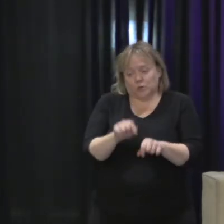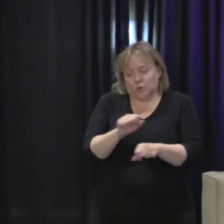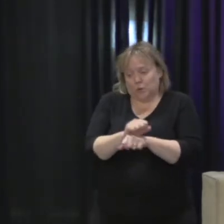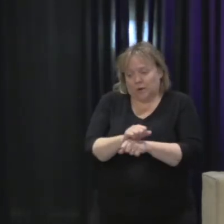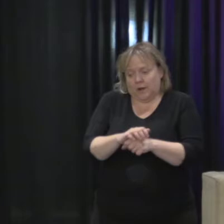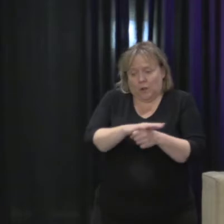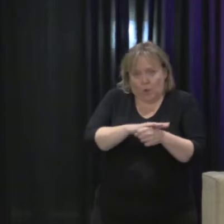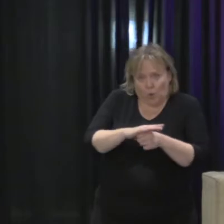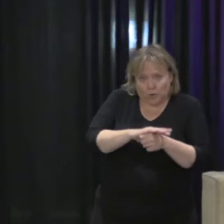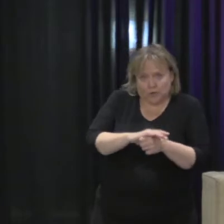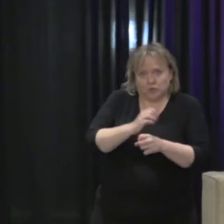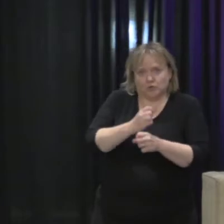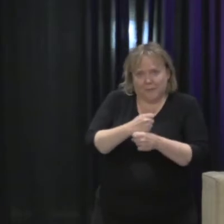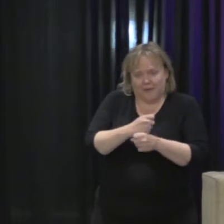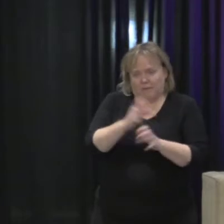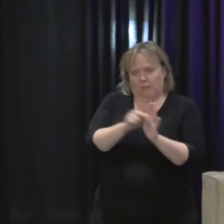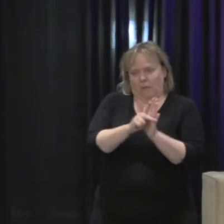change.